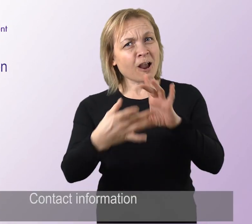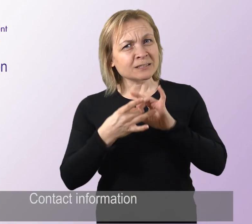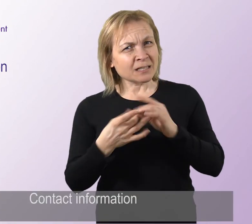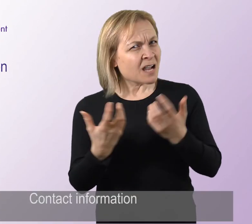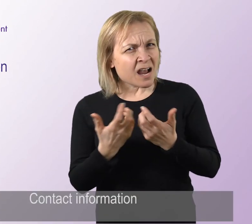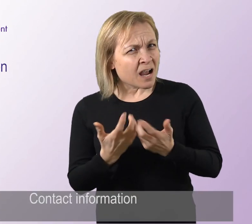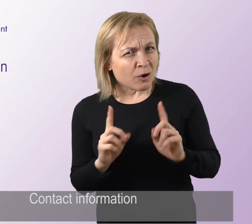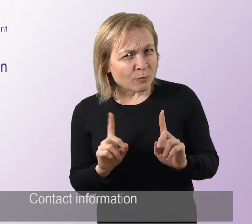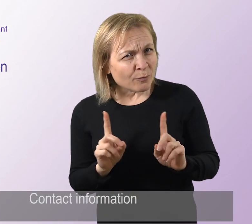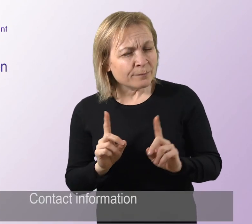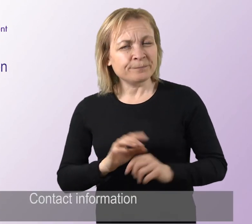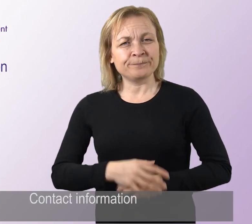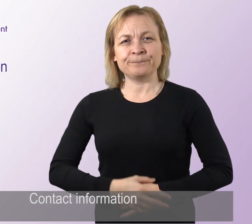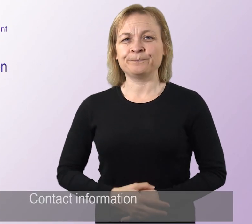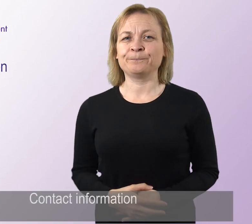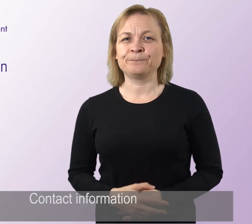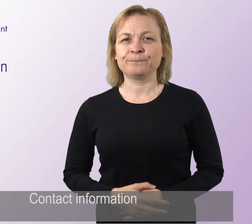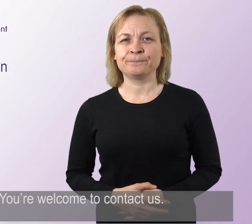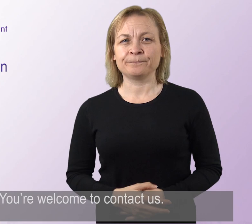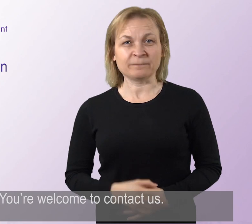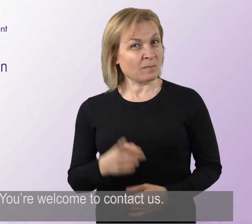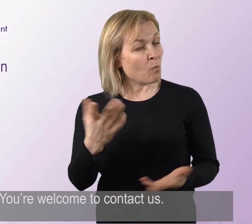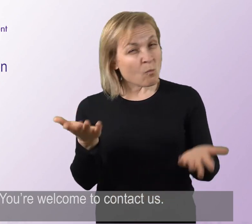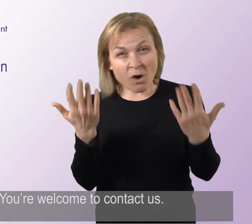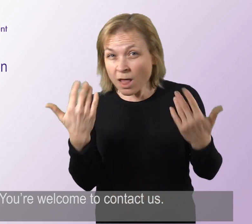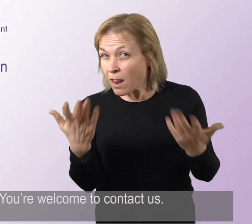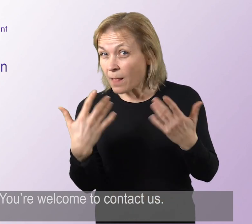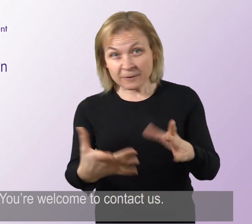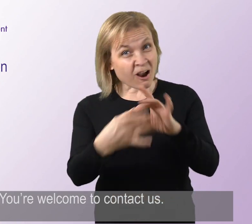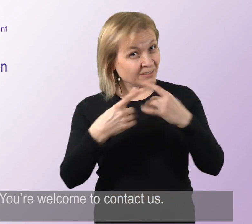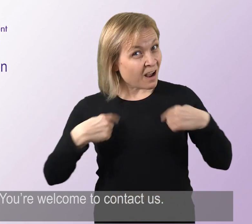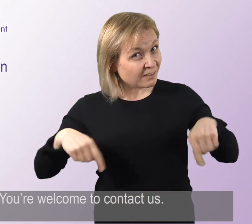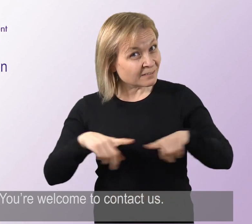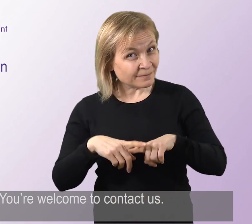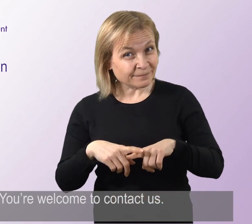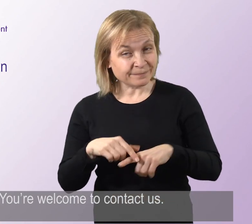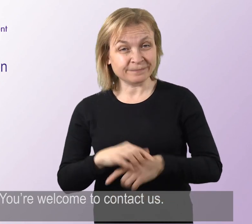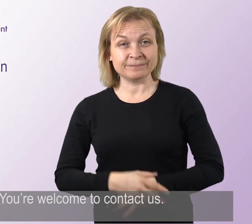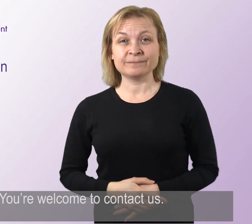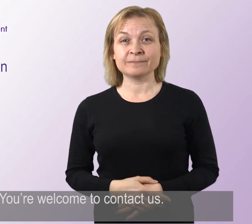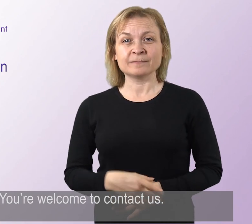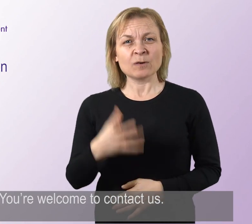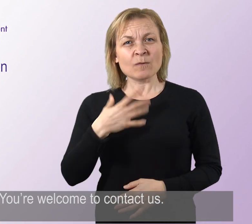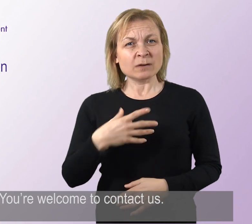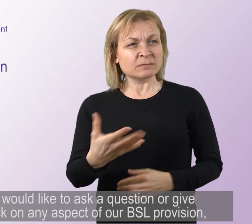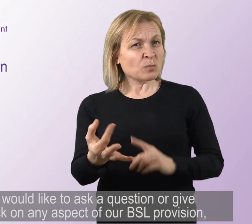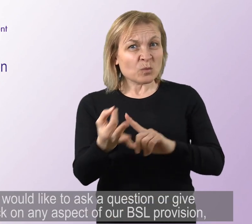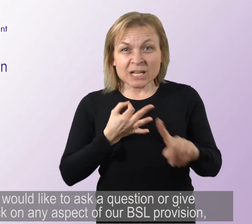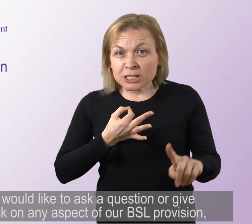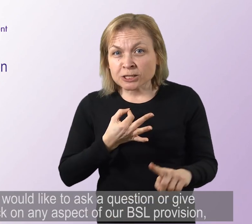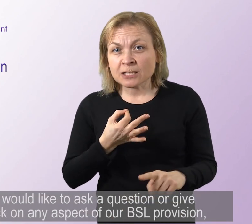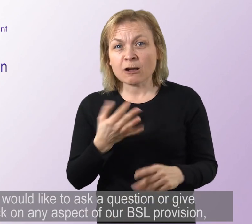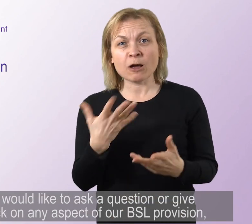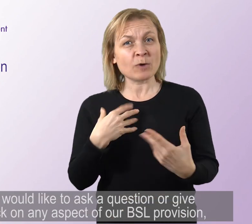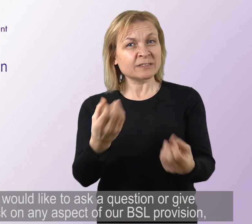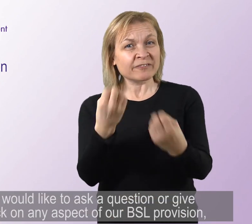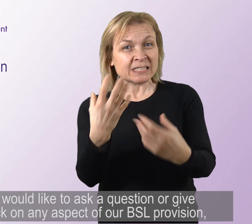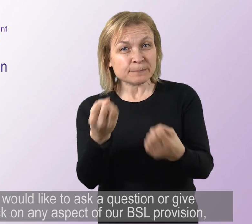Contact information You're welcome to contact us If you would like to ask a question or give